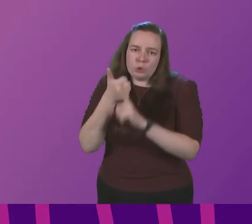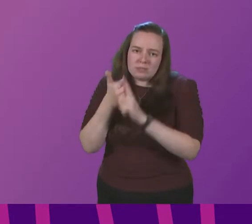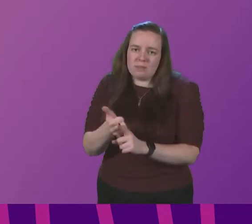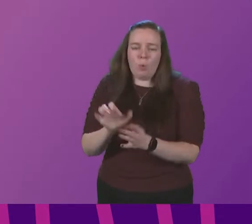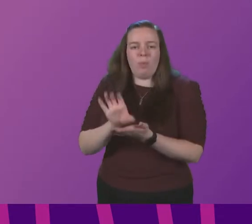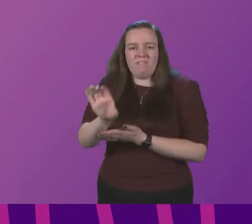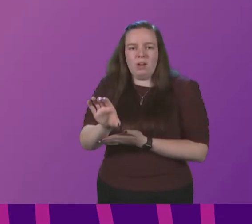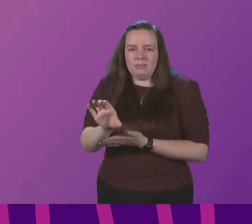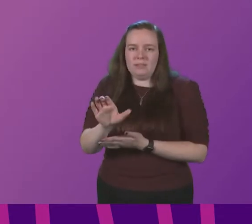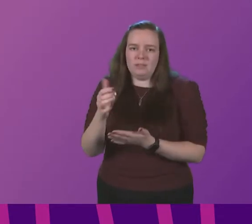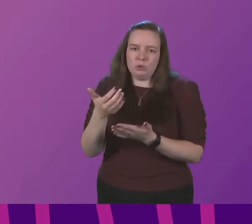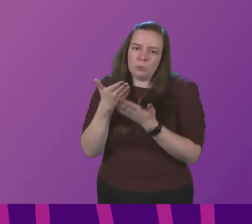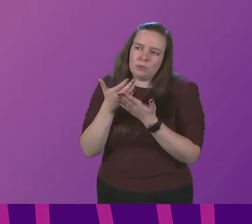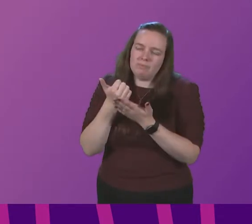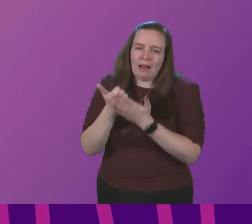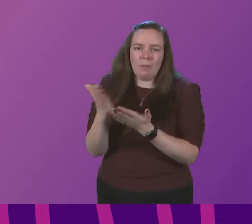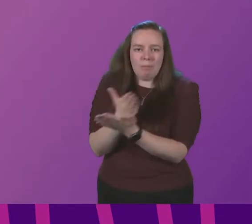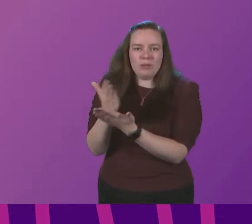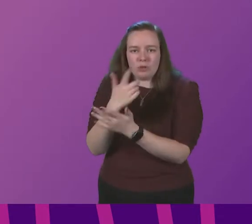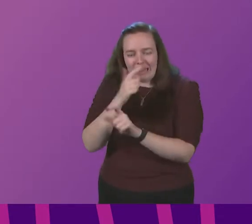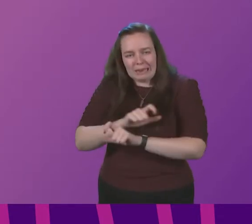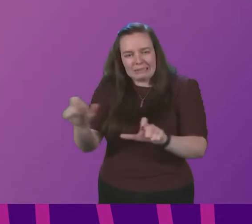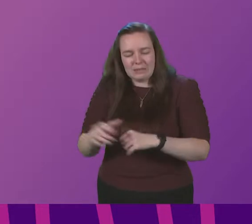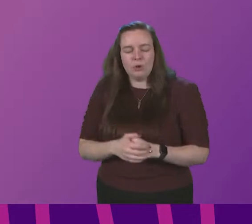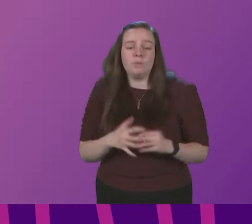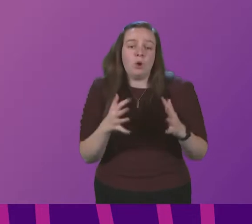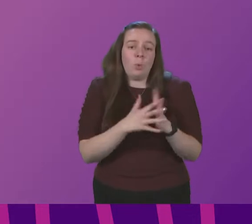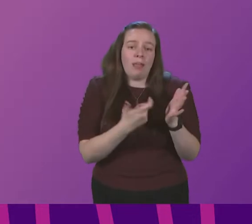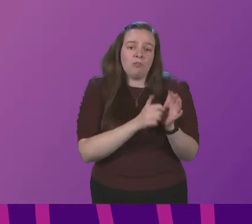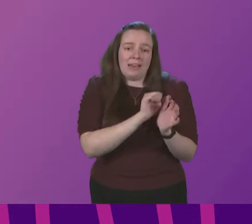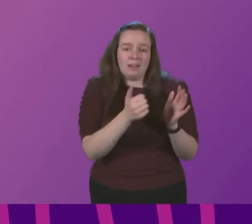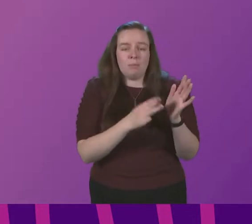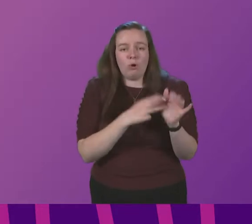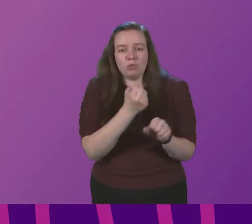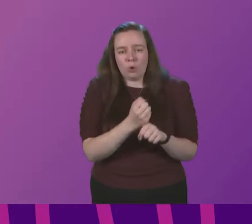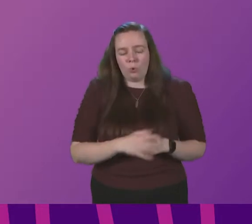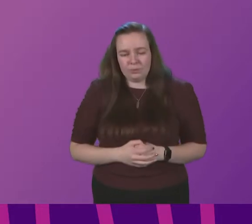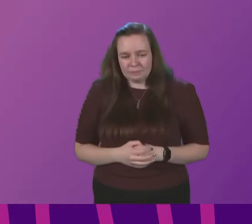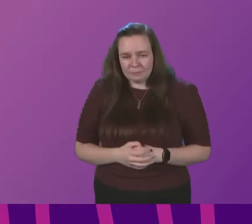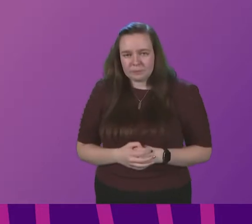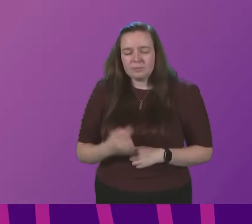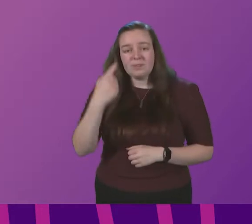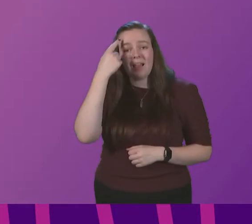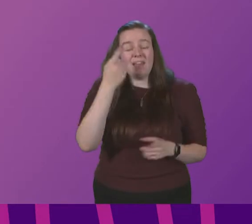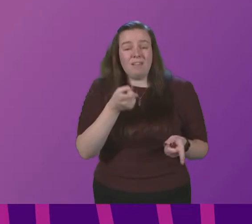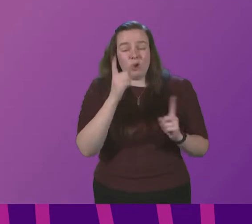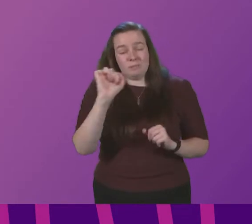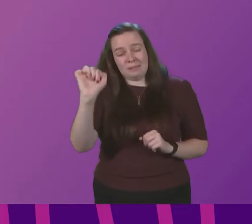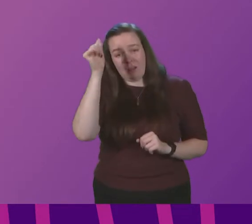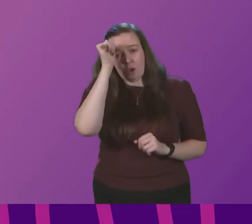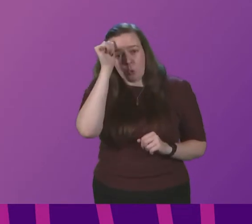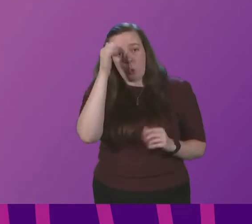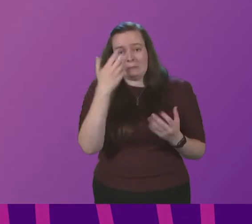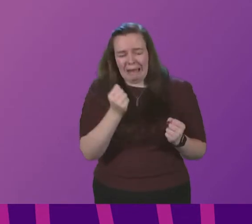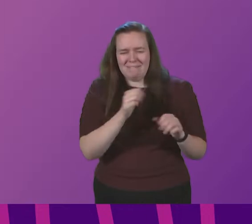funding to help ensure they continue to do so Willie Rennie to be followed by Maurice Gold I think the First Minister knows there is a glaring